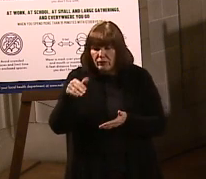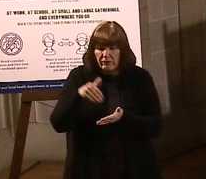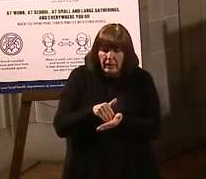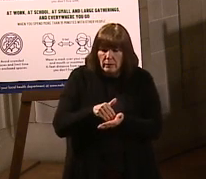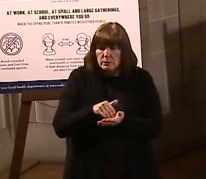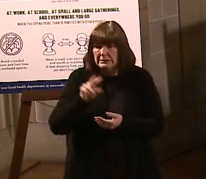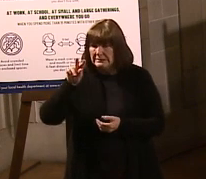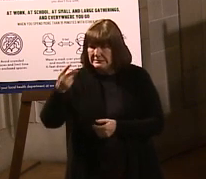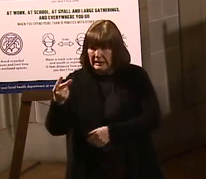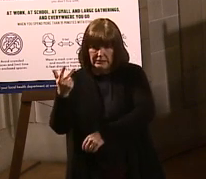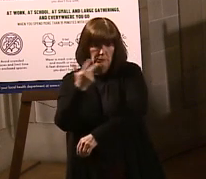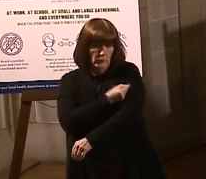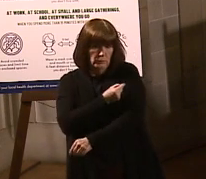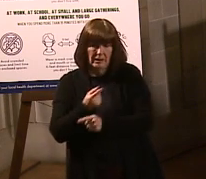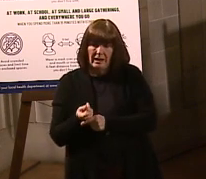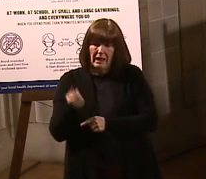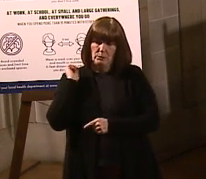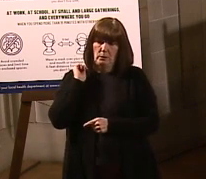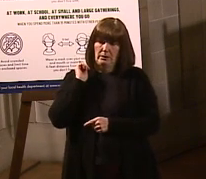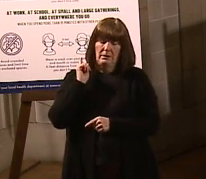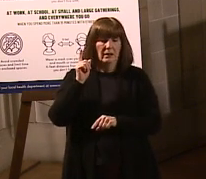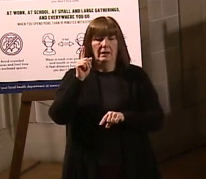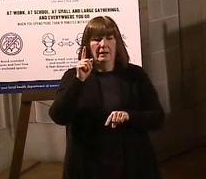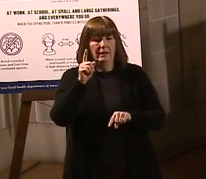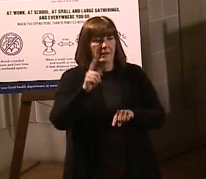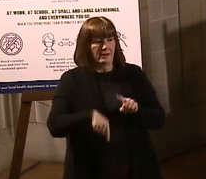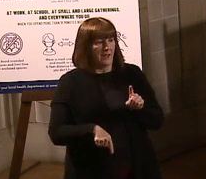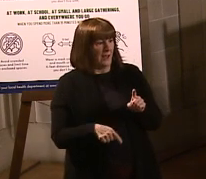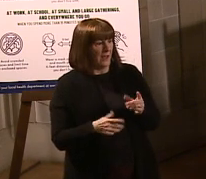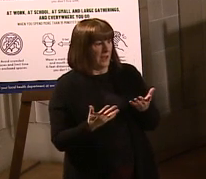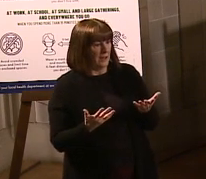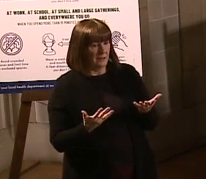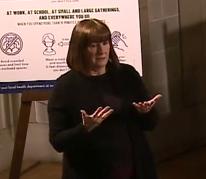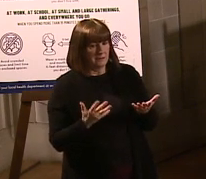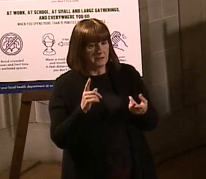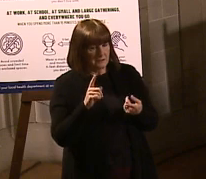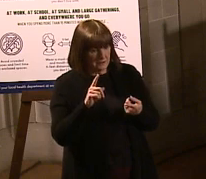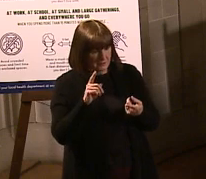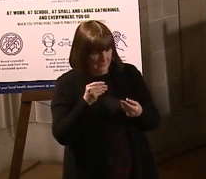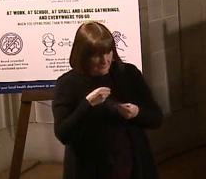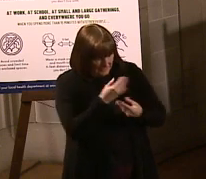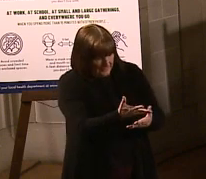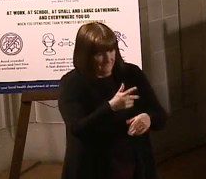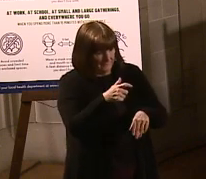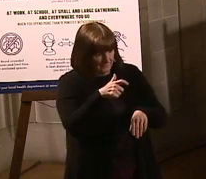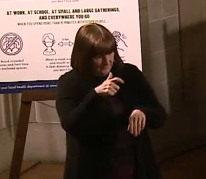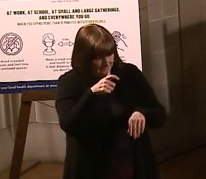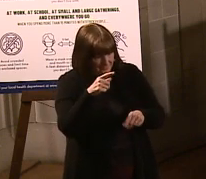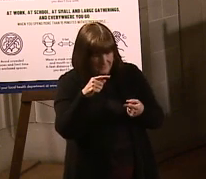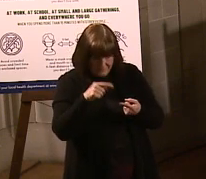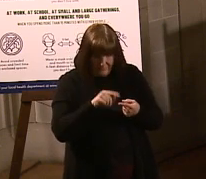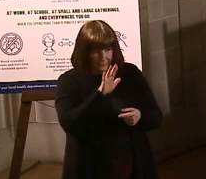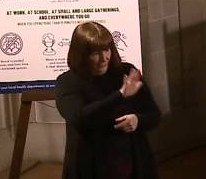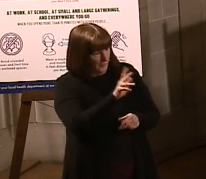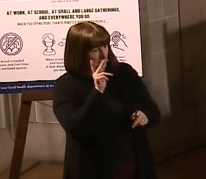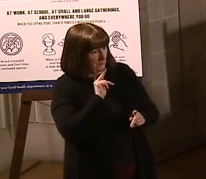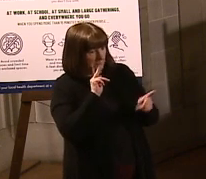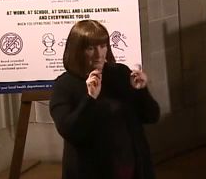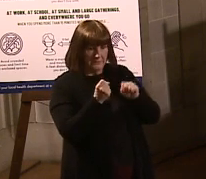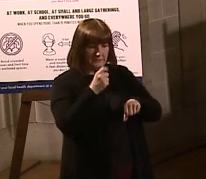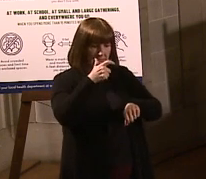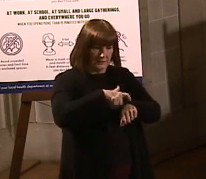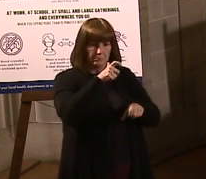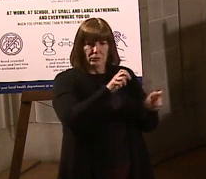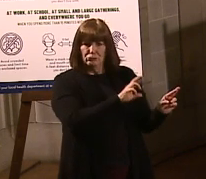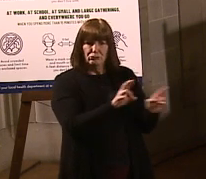doses late last week, we can't actually employ those until their time is ready. And so we're going to find ways to do a better job of